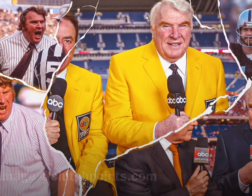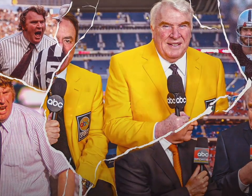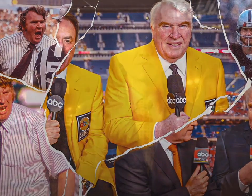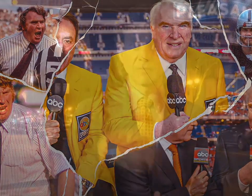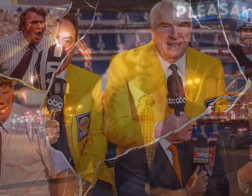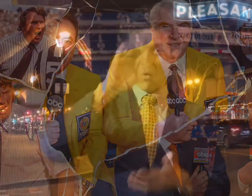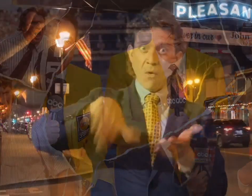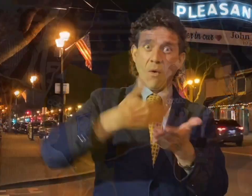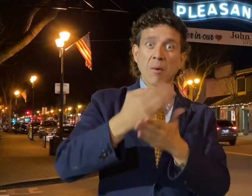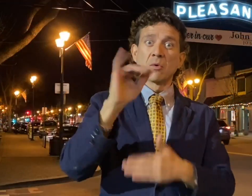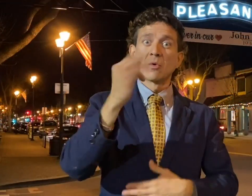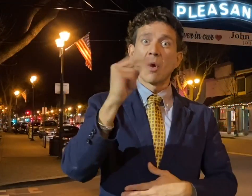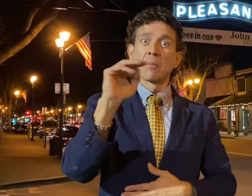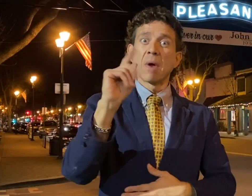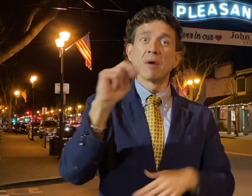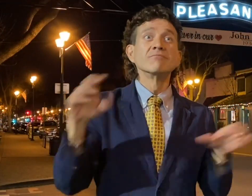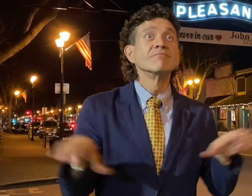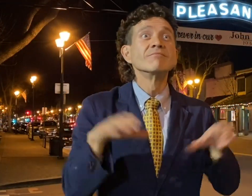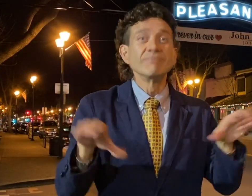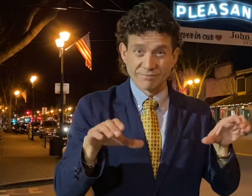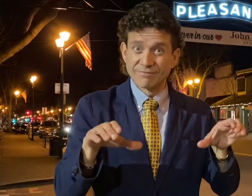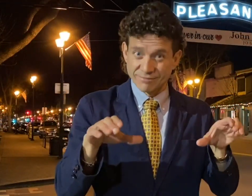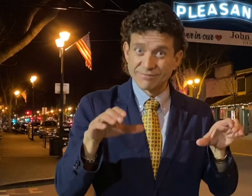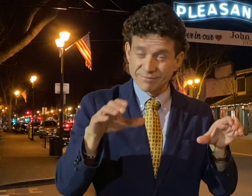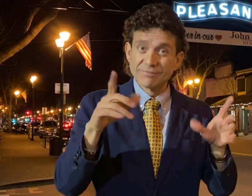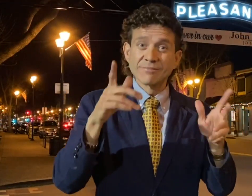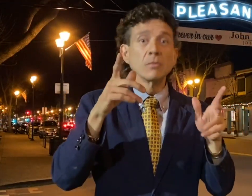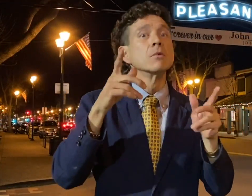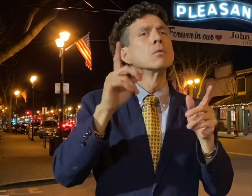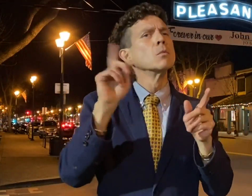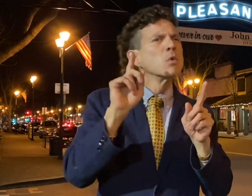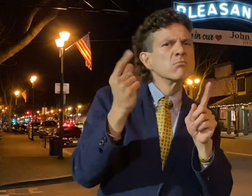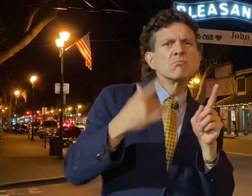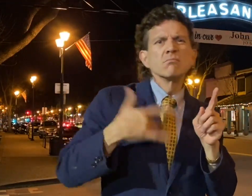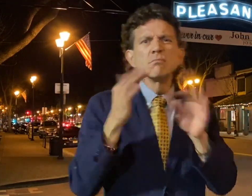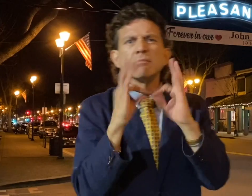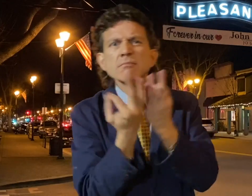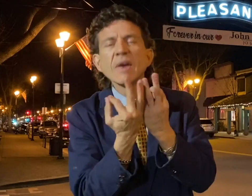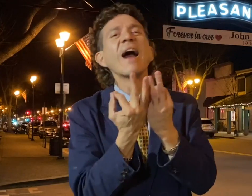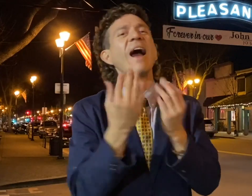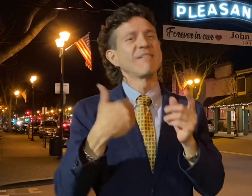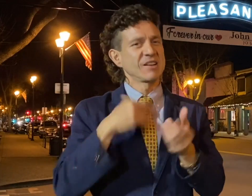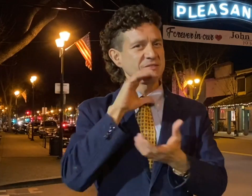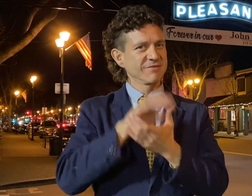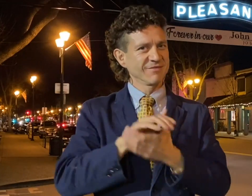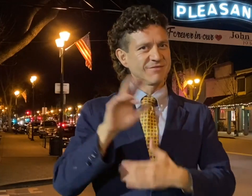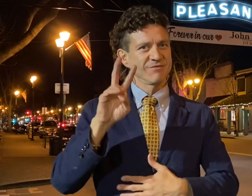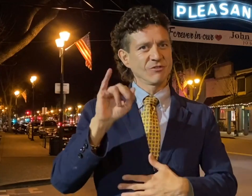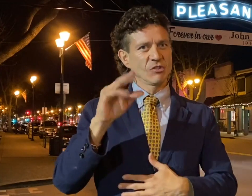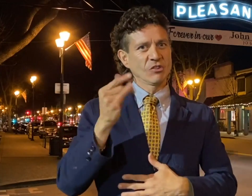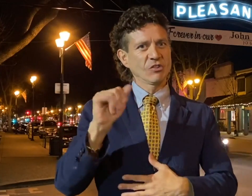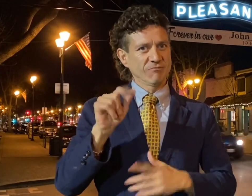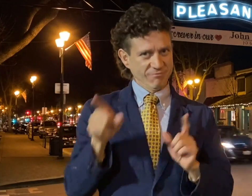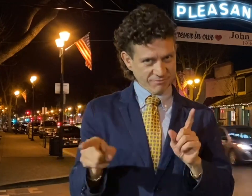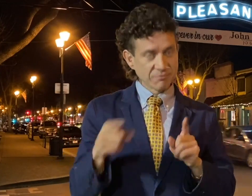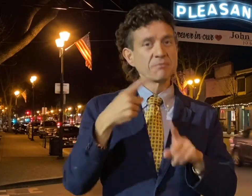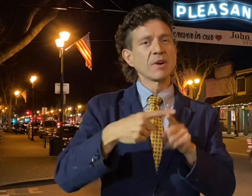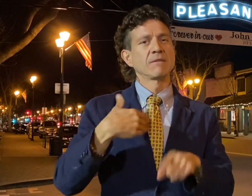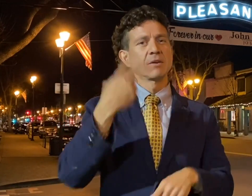We've talked about everything John Madden did, but what about his family? Of course, we can't forget his wife, Virginia, and his sons,